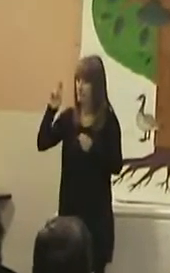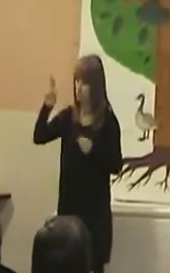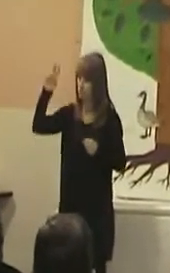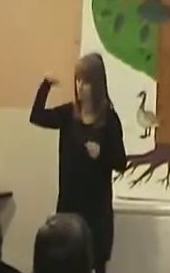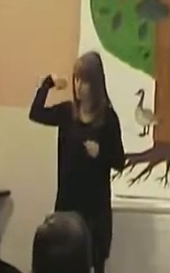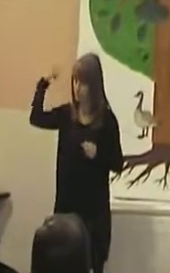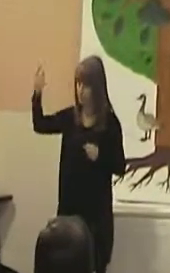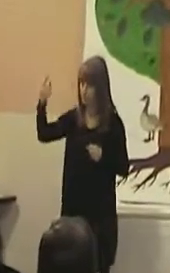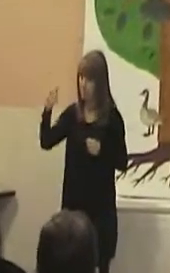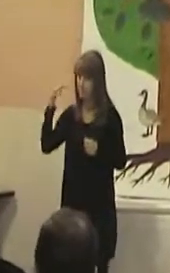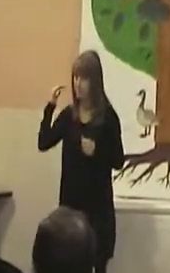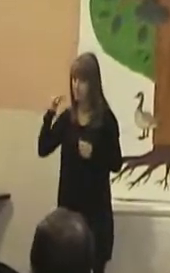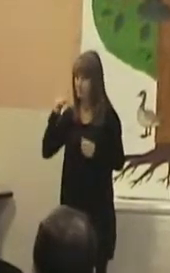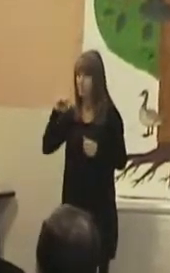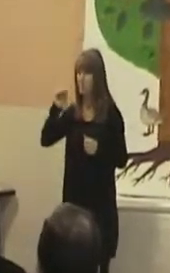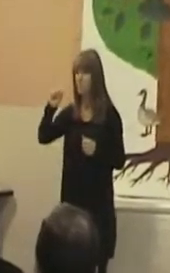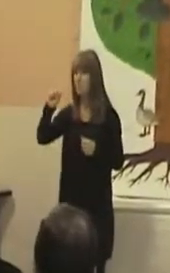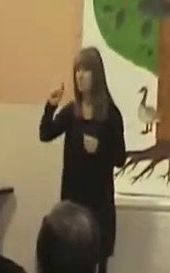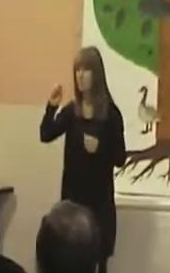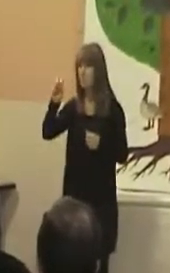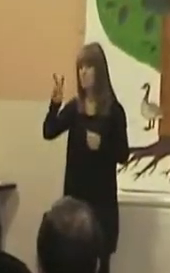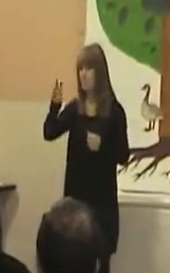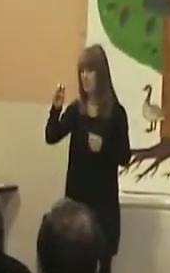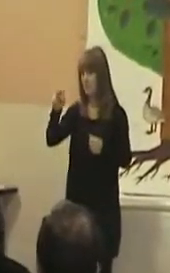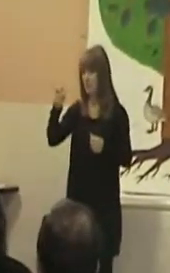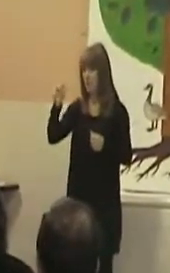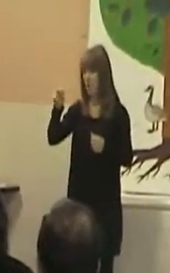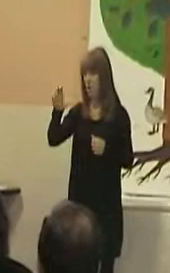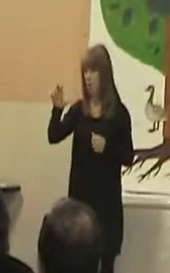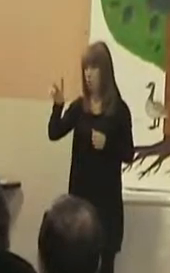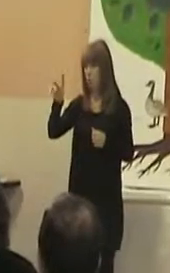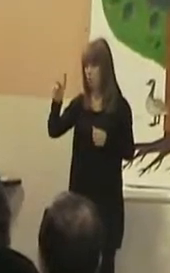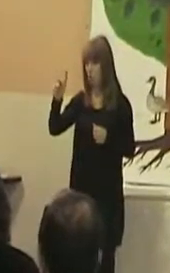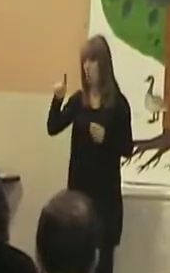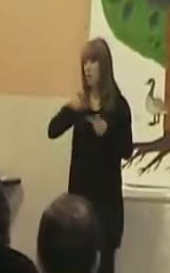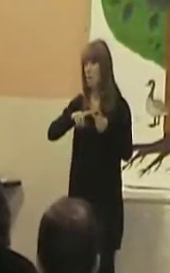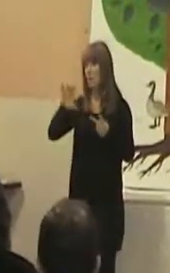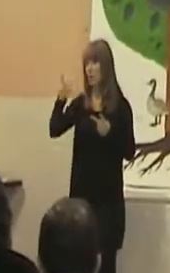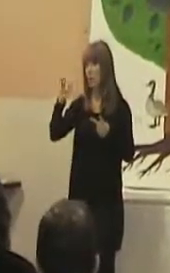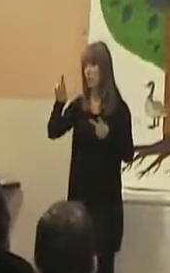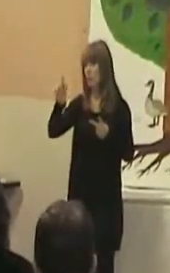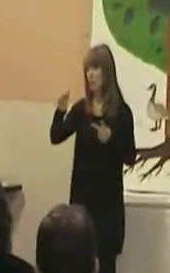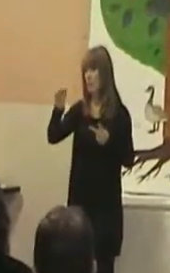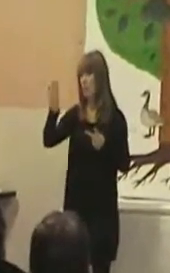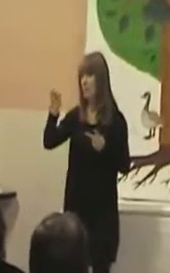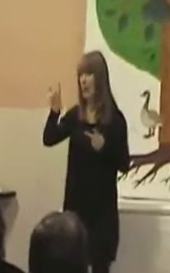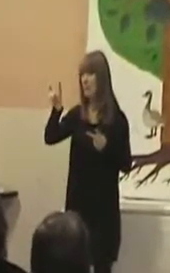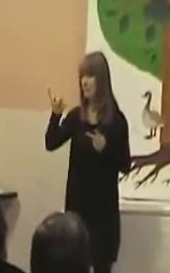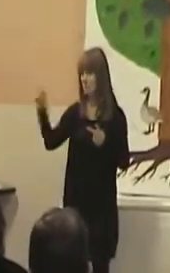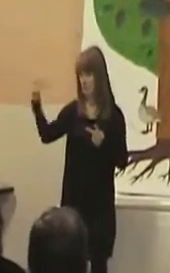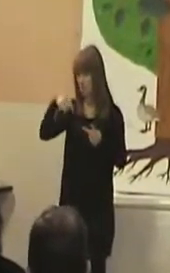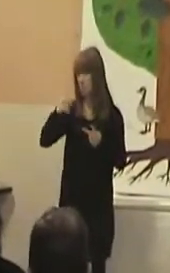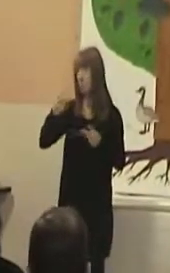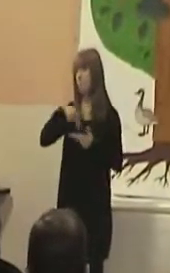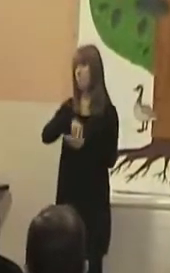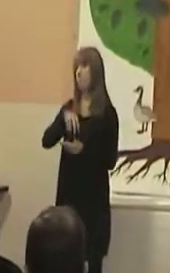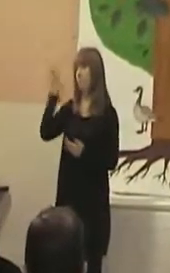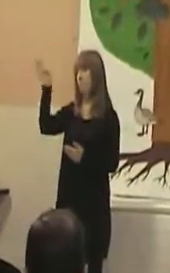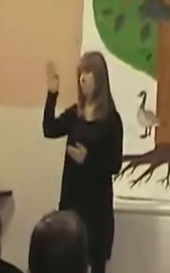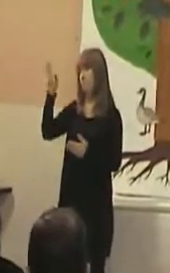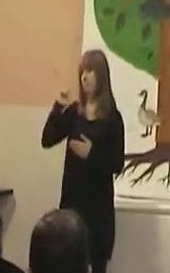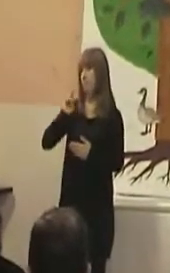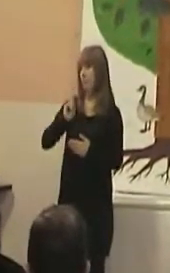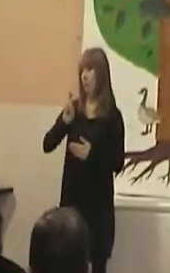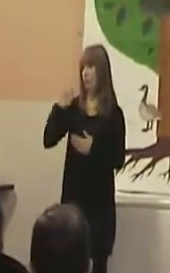And we have Steve Holichok and Chris Busby who are going to share some of the history that has brought us to this moment. This moment